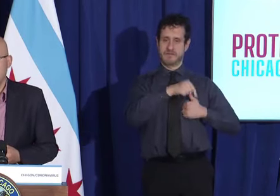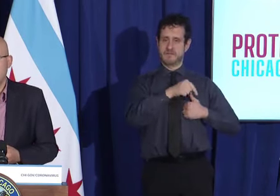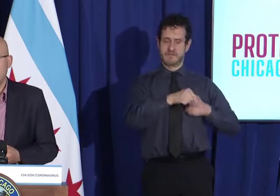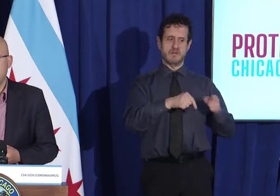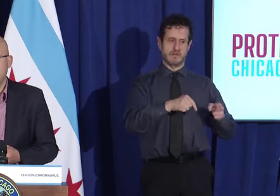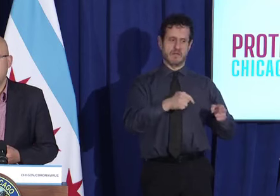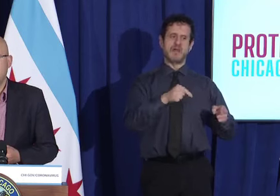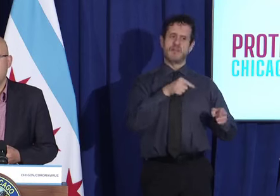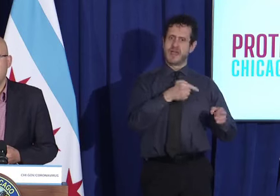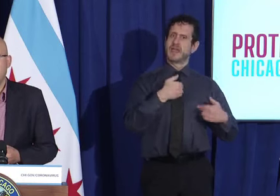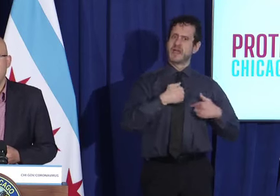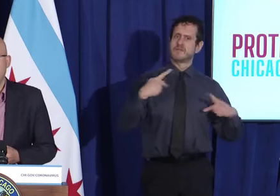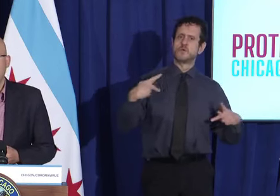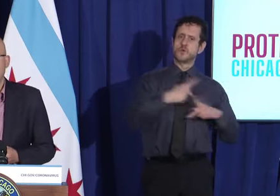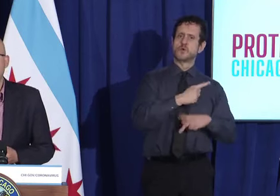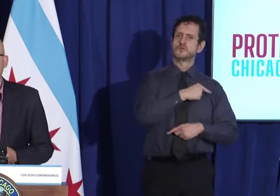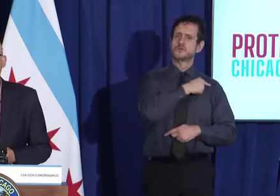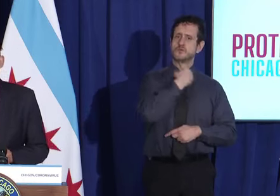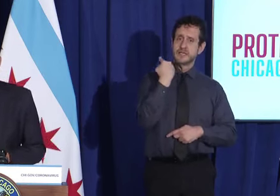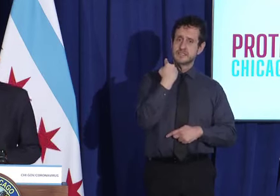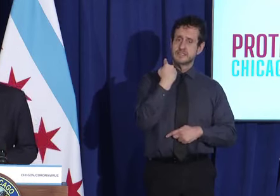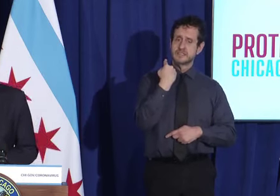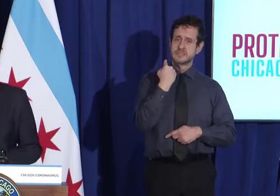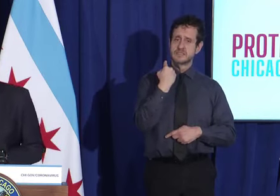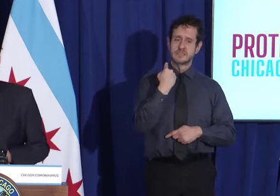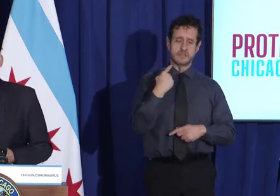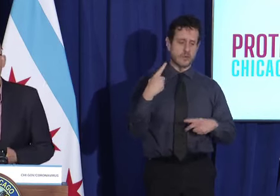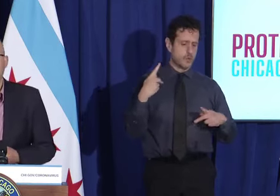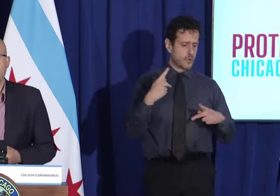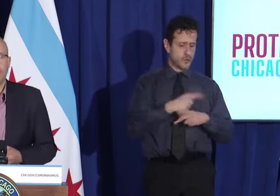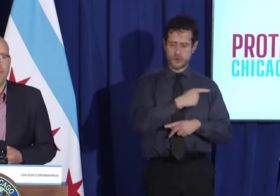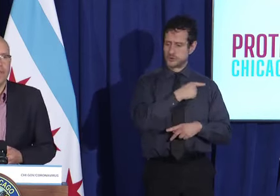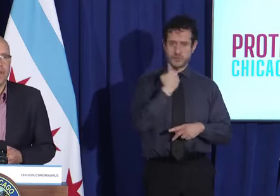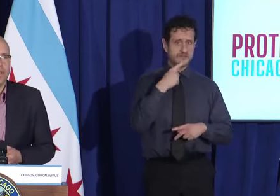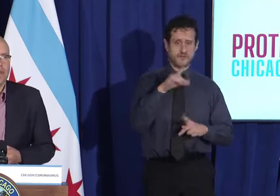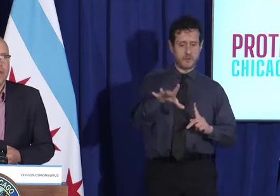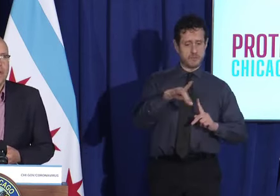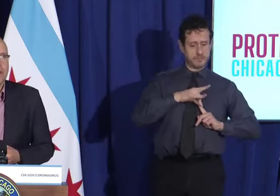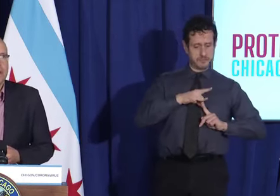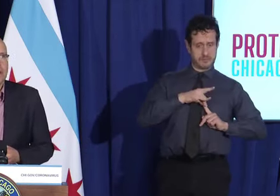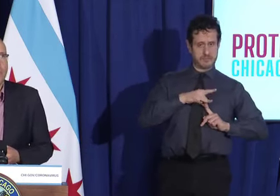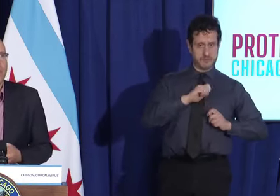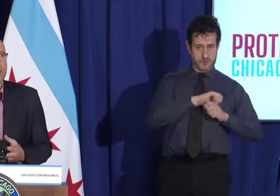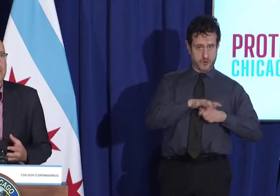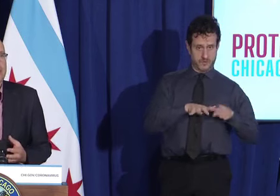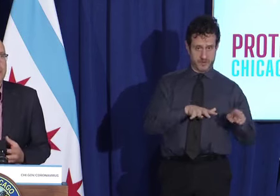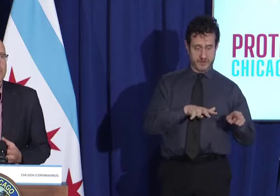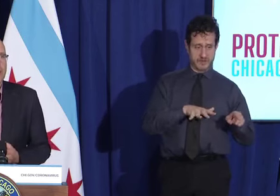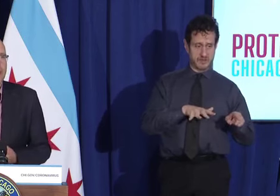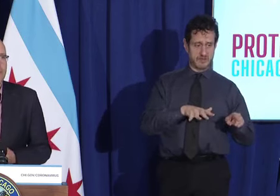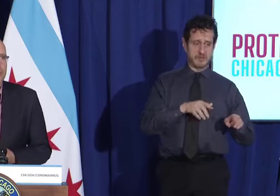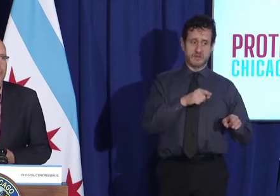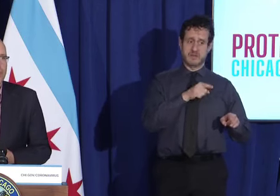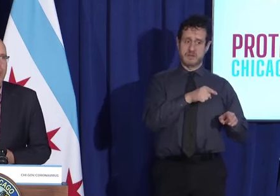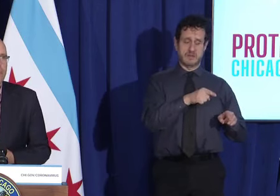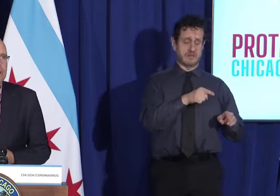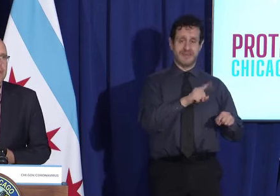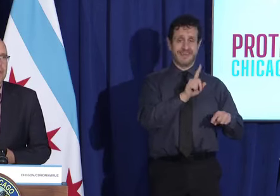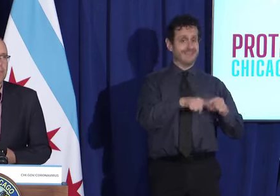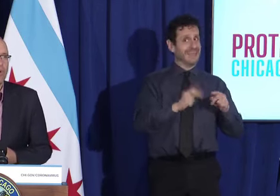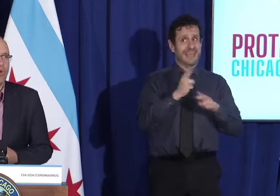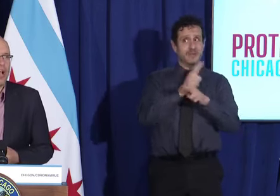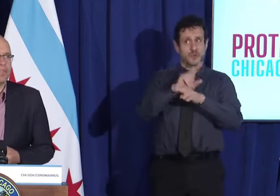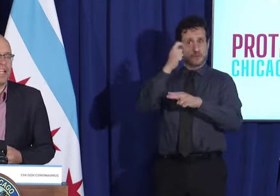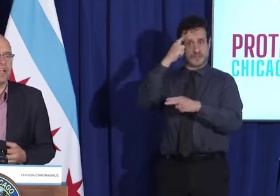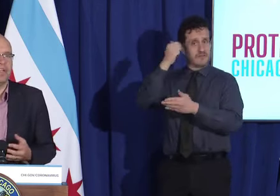of contracting COVID. They weren't going to be able to leverage government